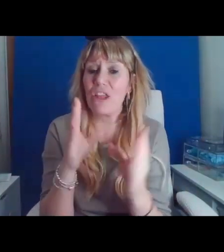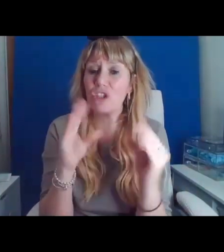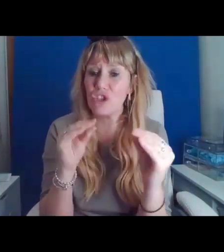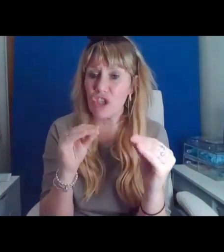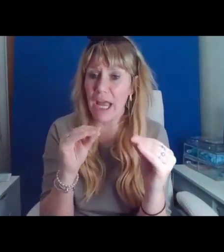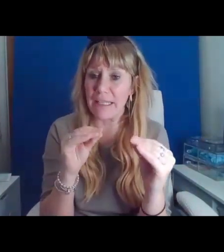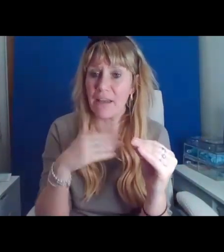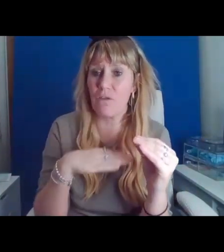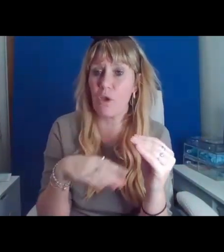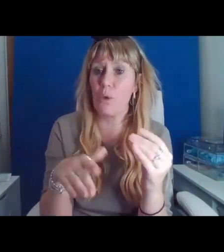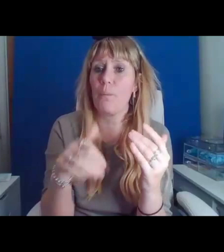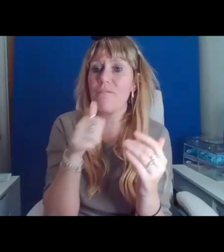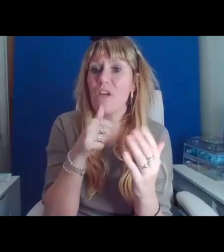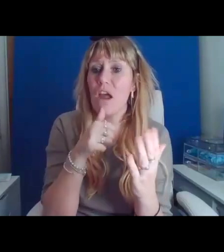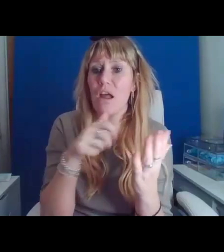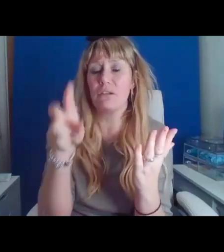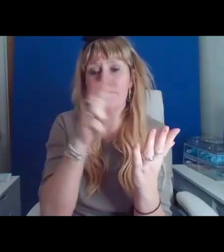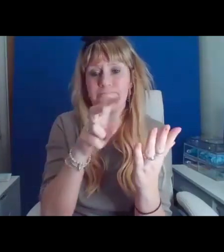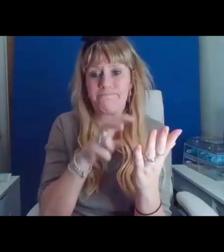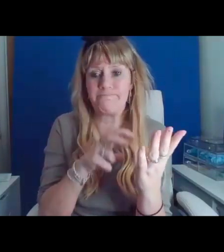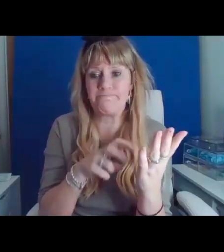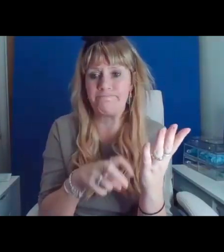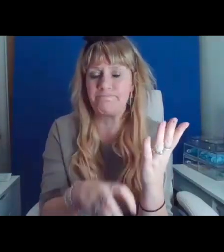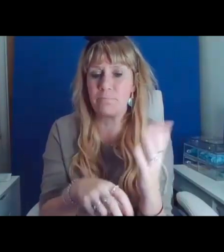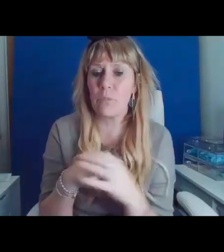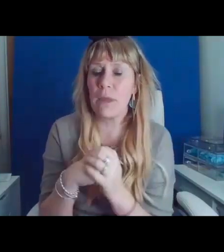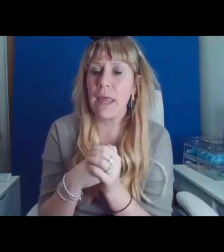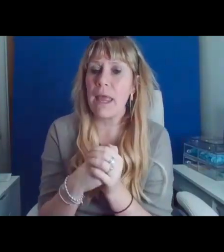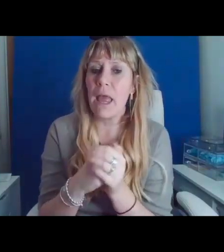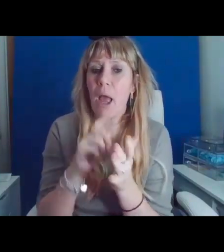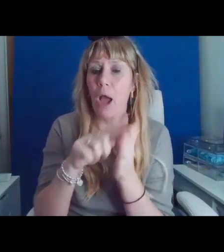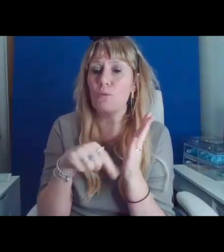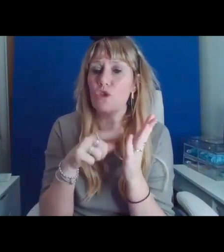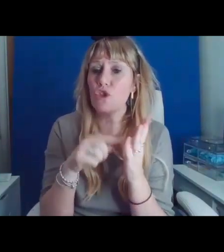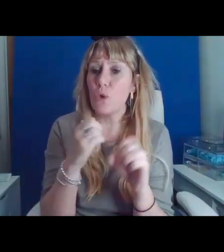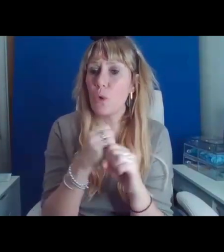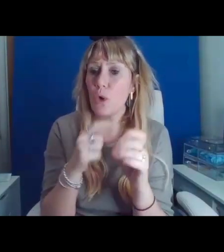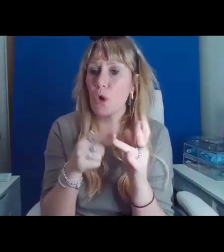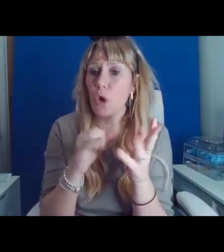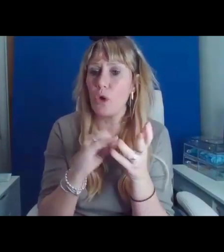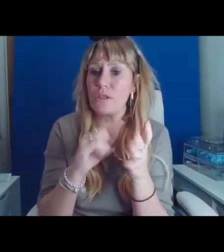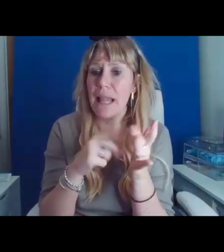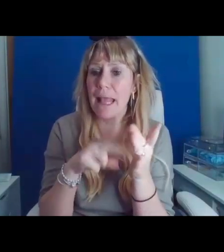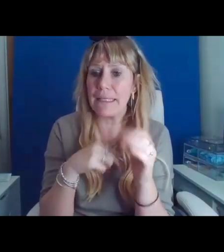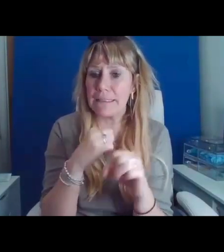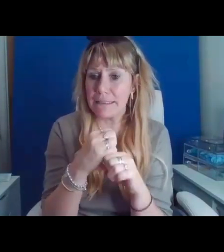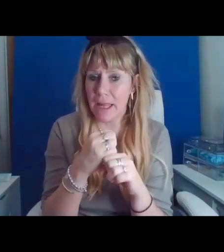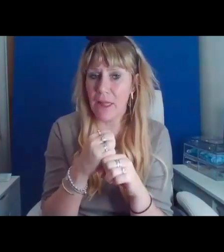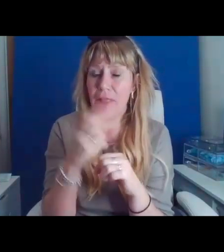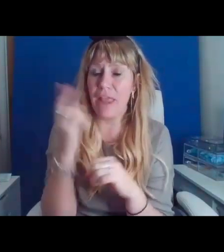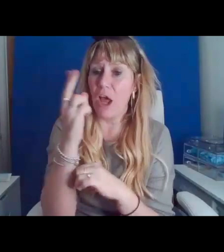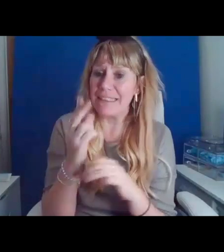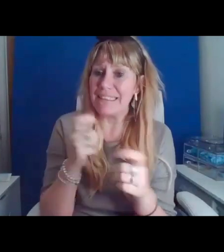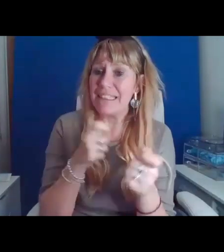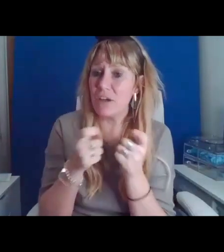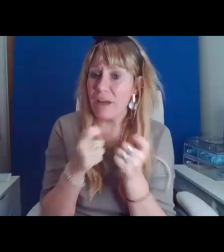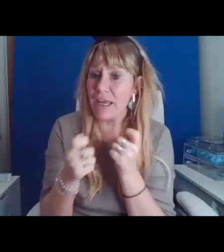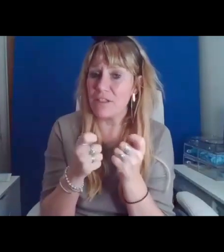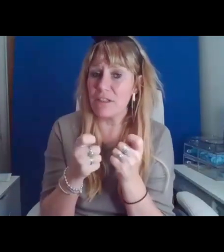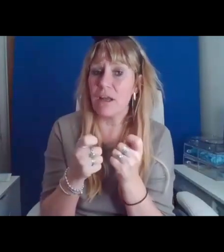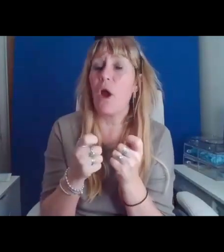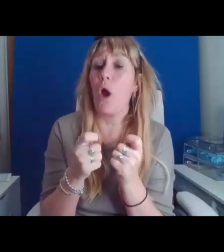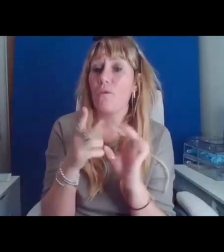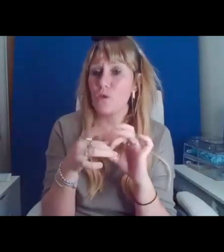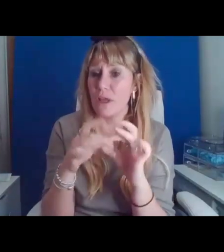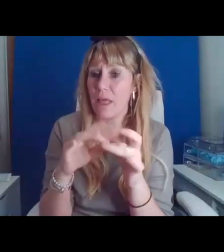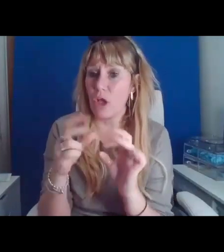I'm Jew Gosling, Artistic Director of Together 2012 CIC. I'm a white woman with pale olive